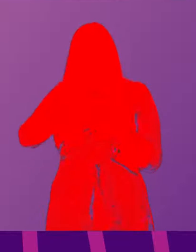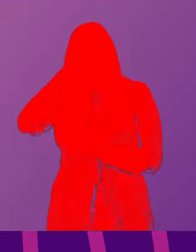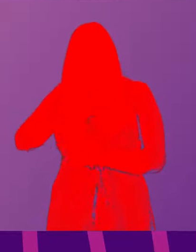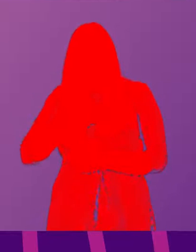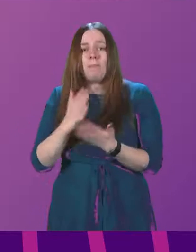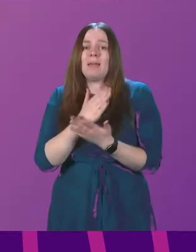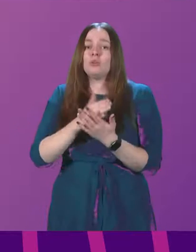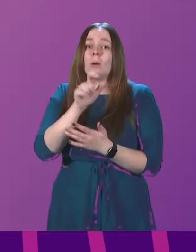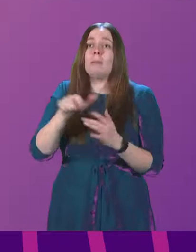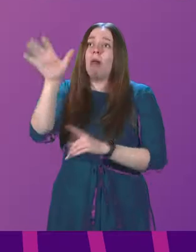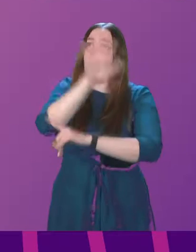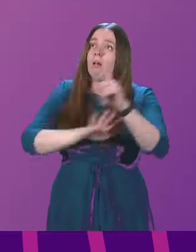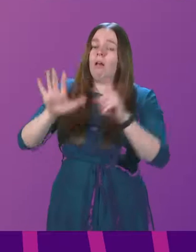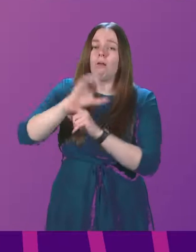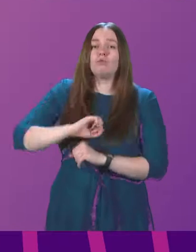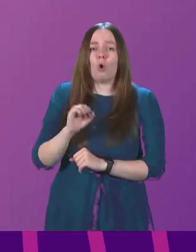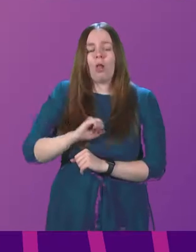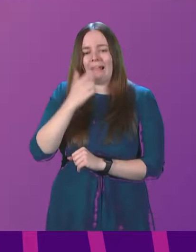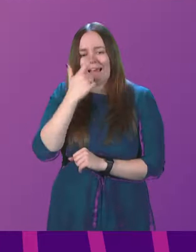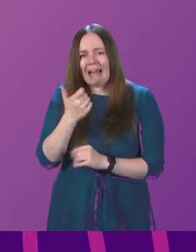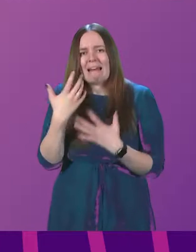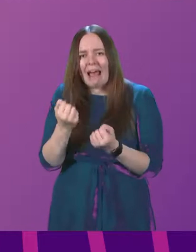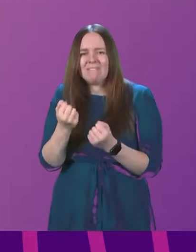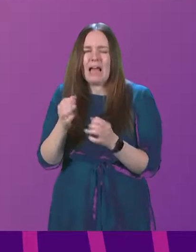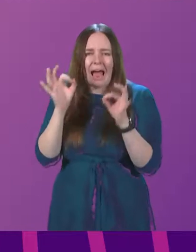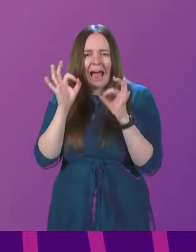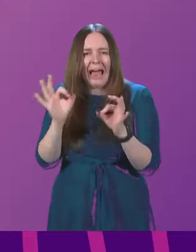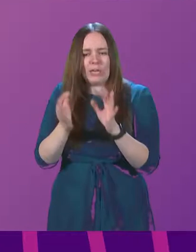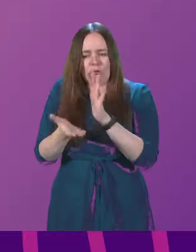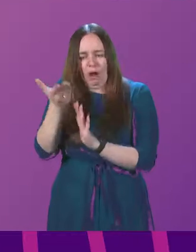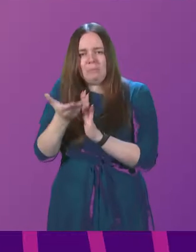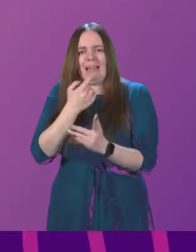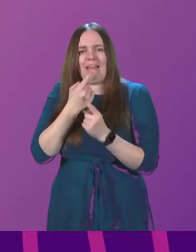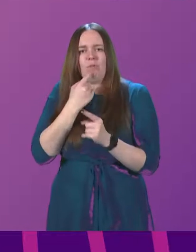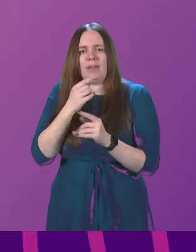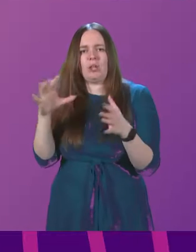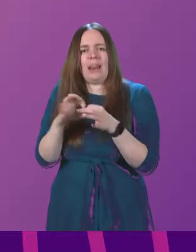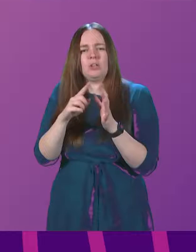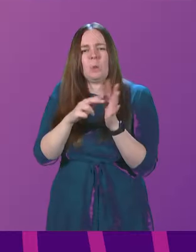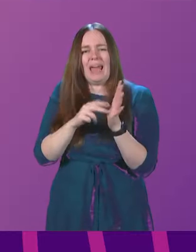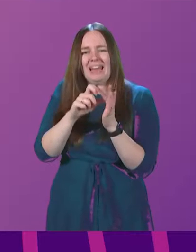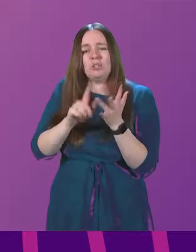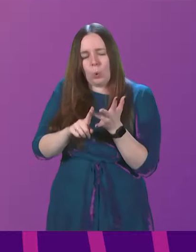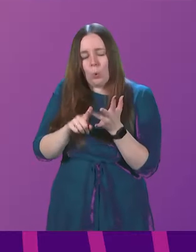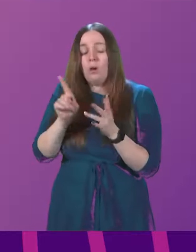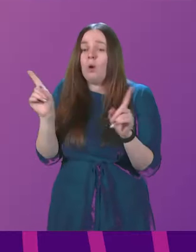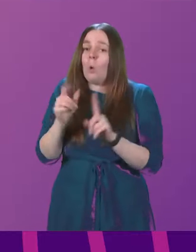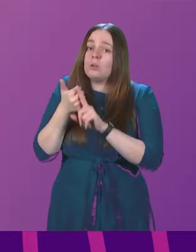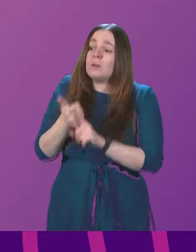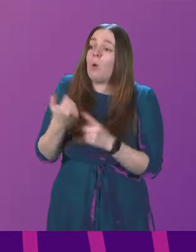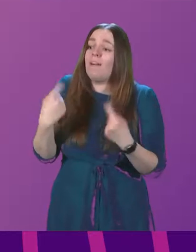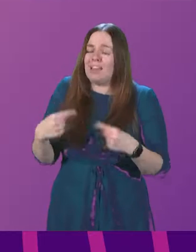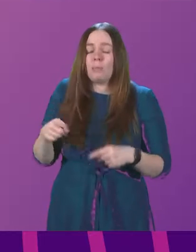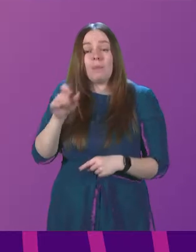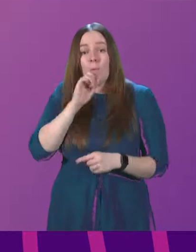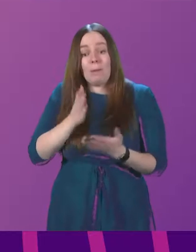that people right across Scotland can find accurate and up-to-date information on endometriosis and on the support that is available to them. That will